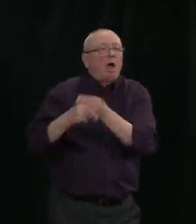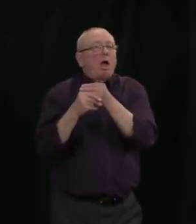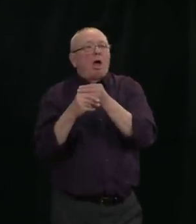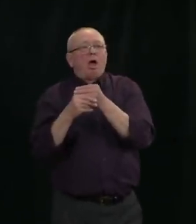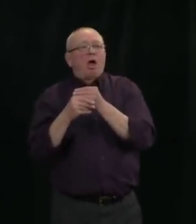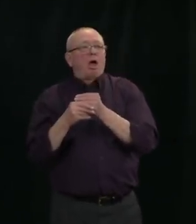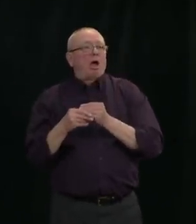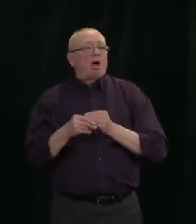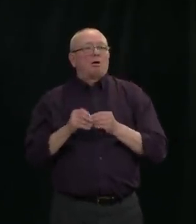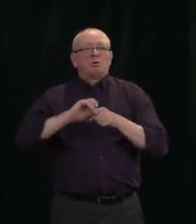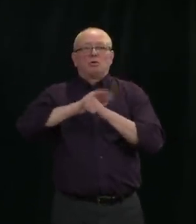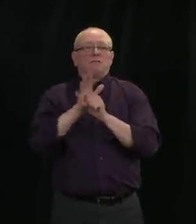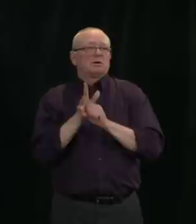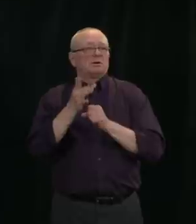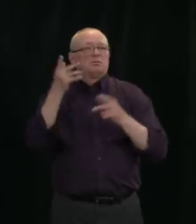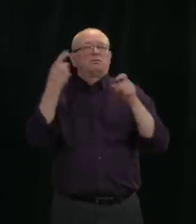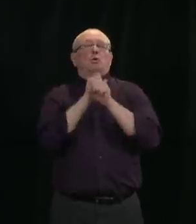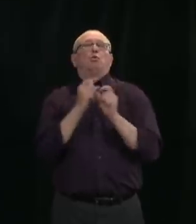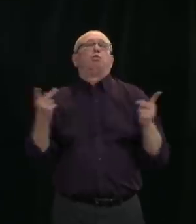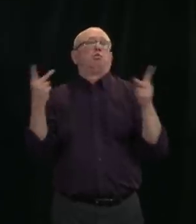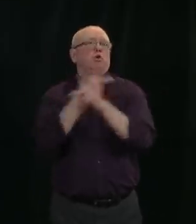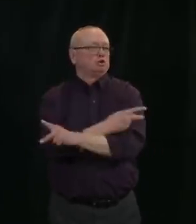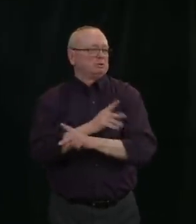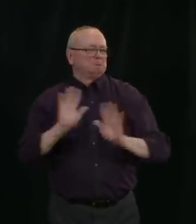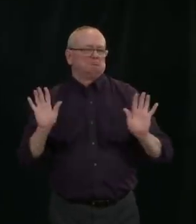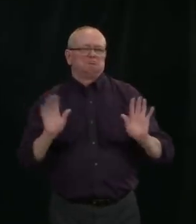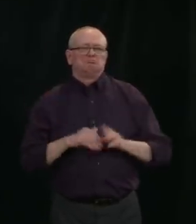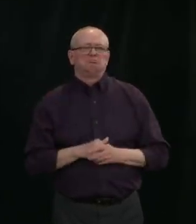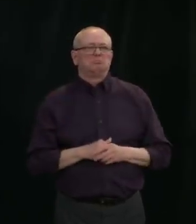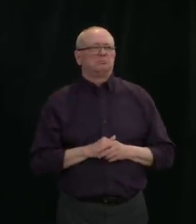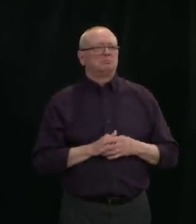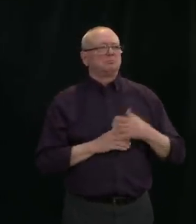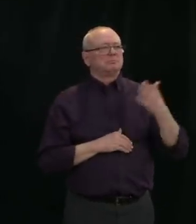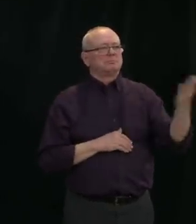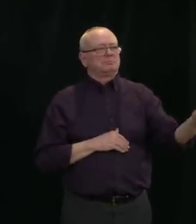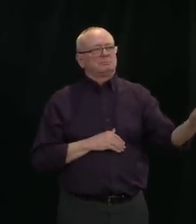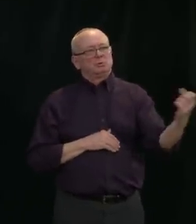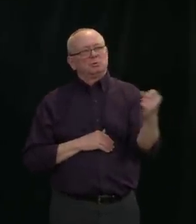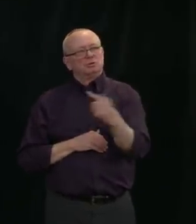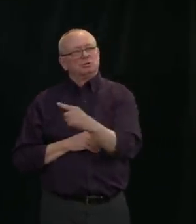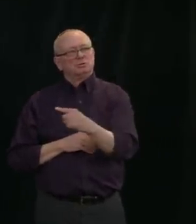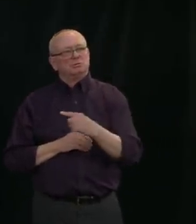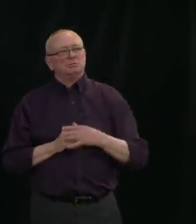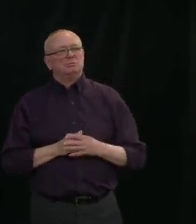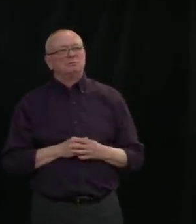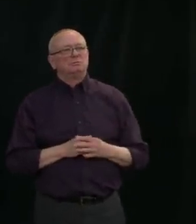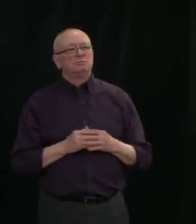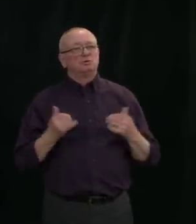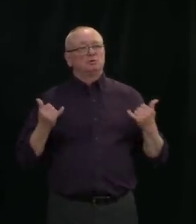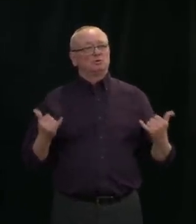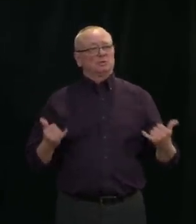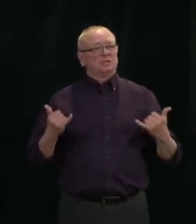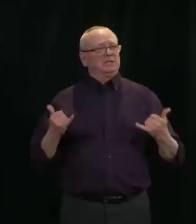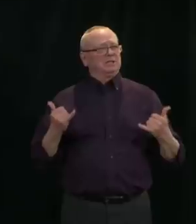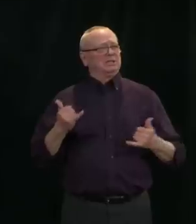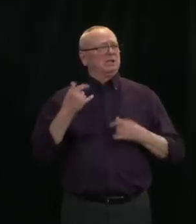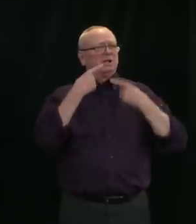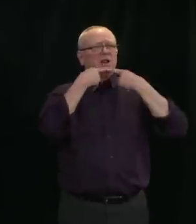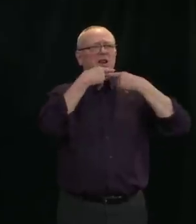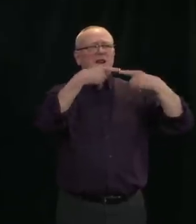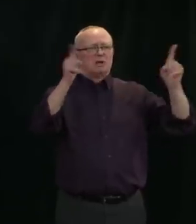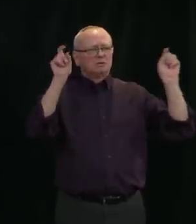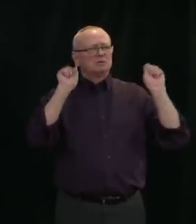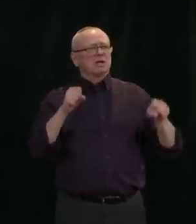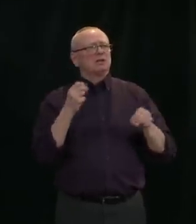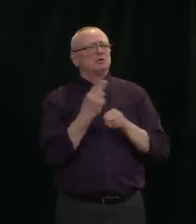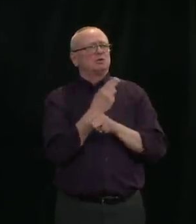Hinshaw. Today the CDC announced that all Americans should wear cloth masks. What's your direction to Albertans and what type of masks would you